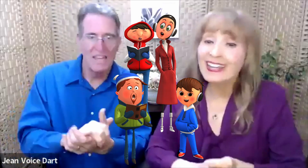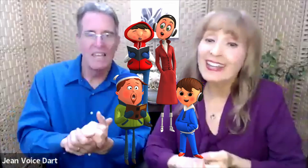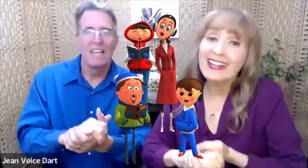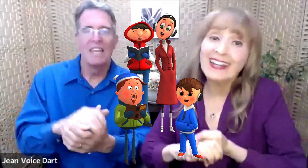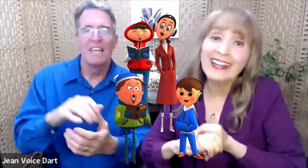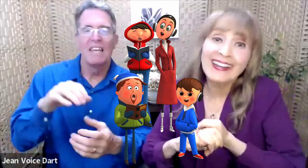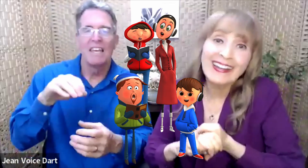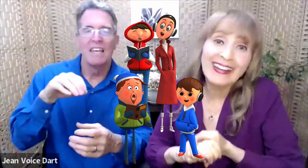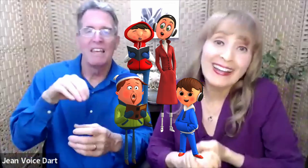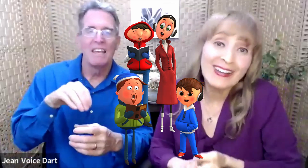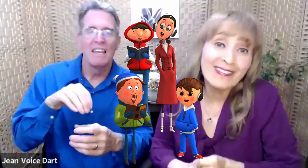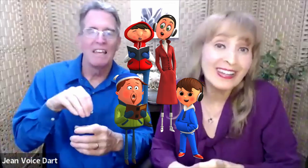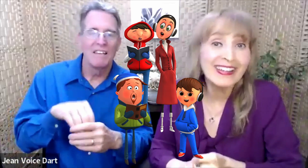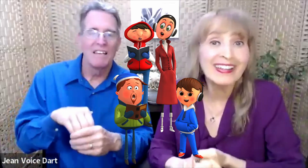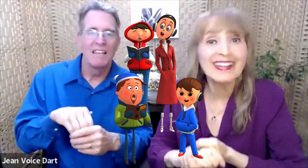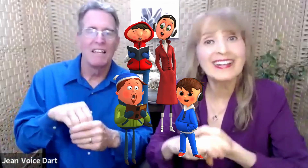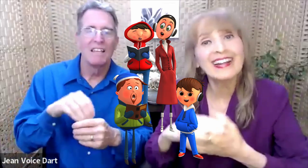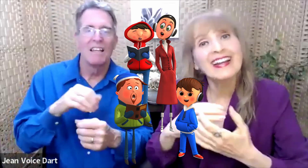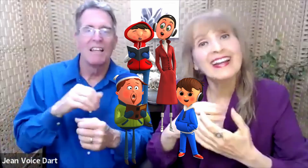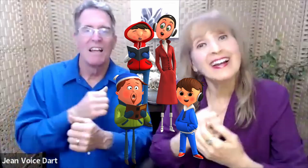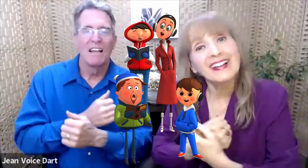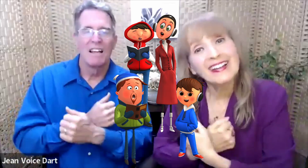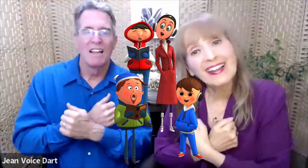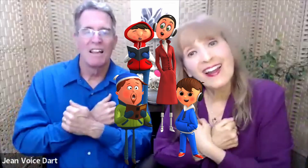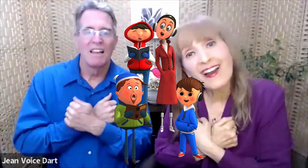in love.